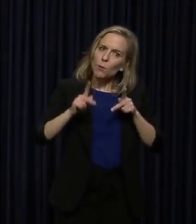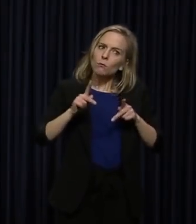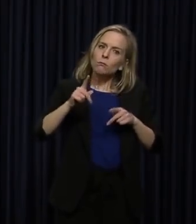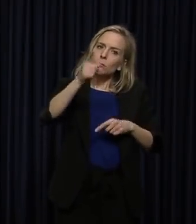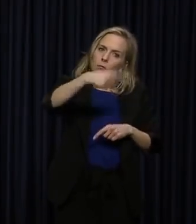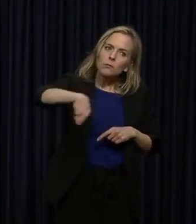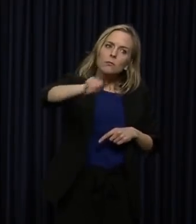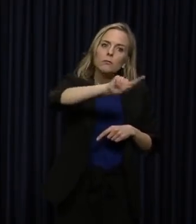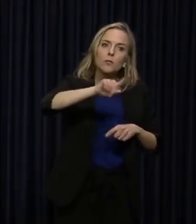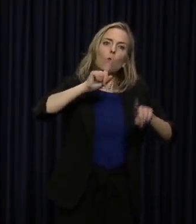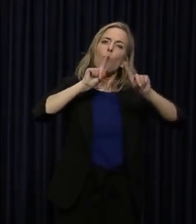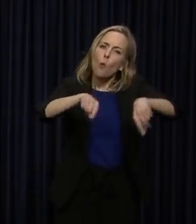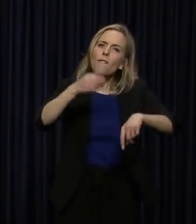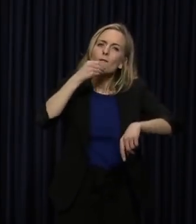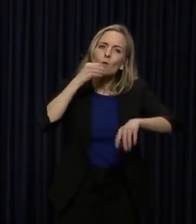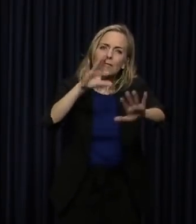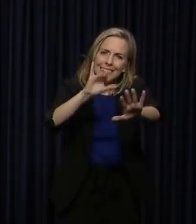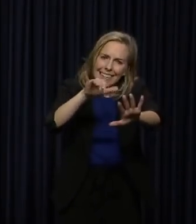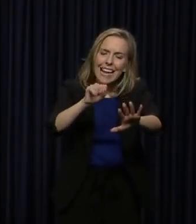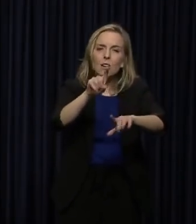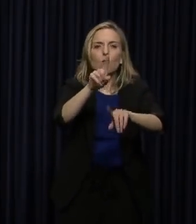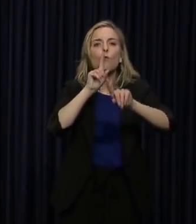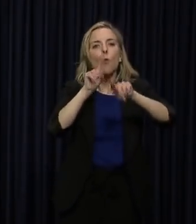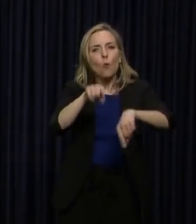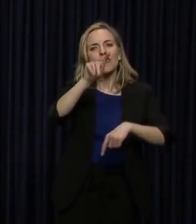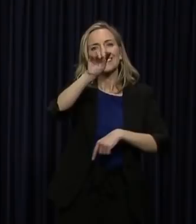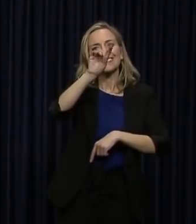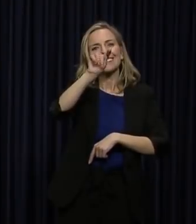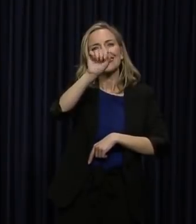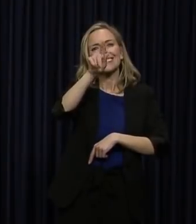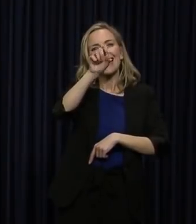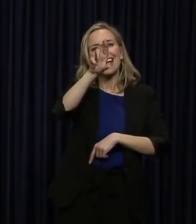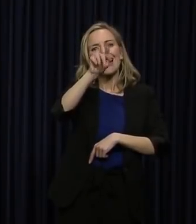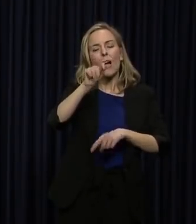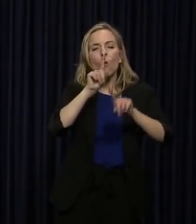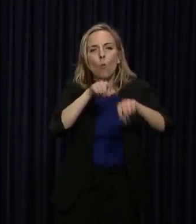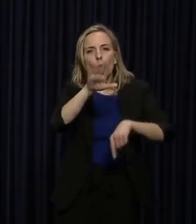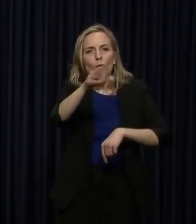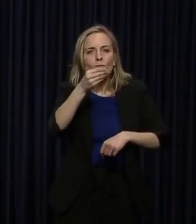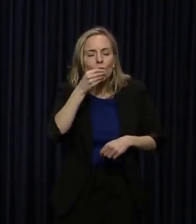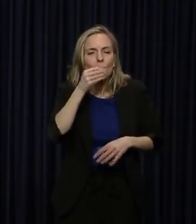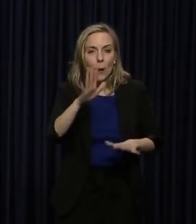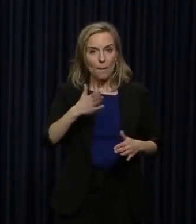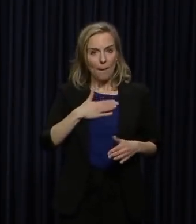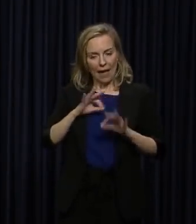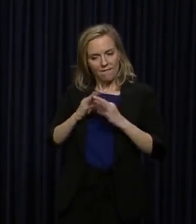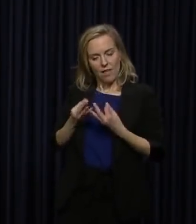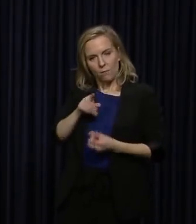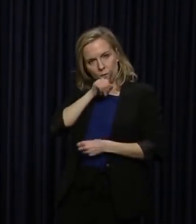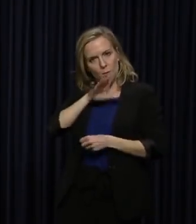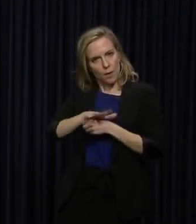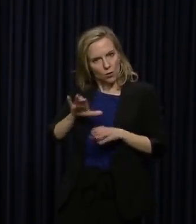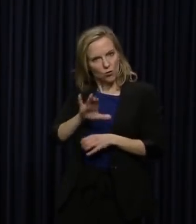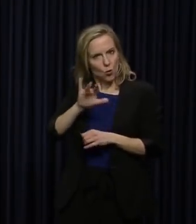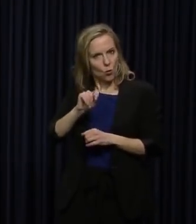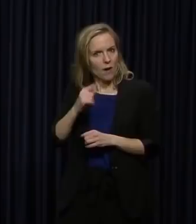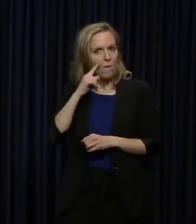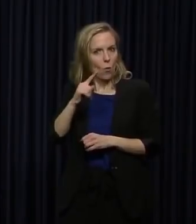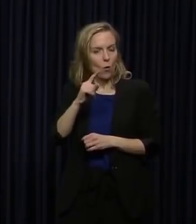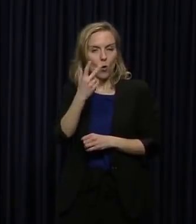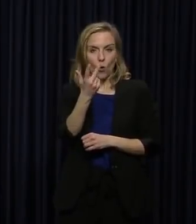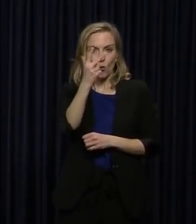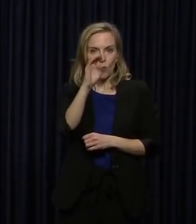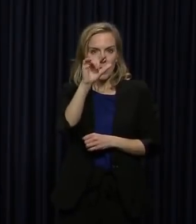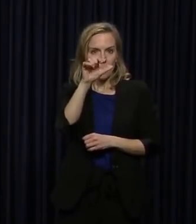are out there to be ordering takeout now, to be ordering delivery. My family is going to commit to do it for at least